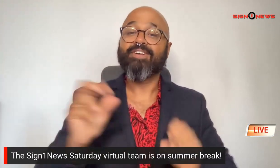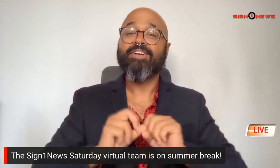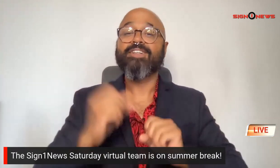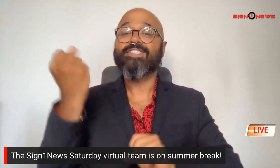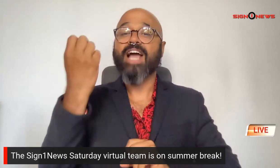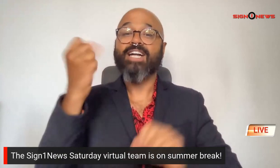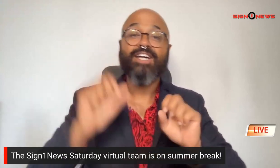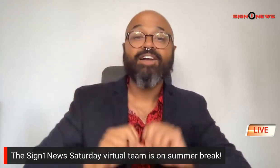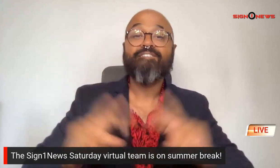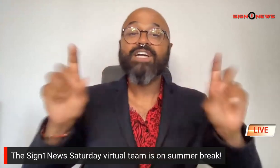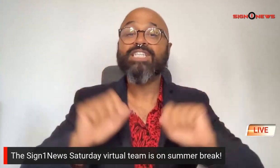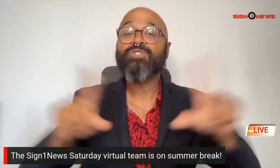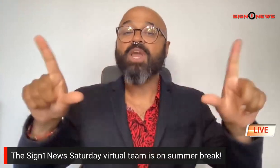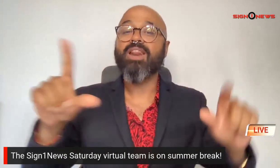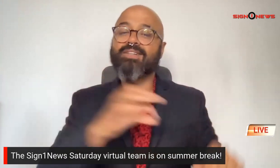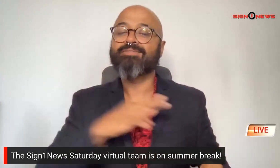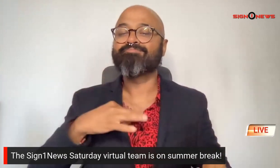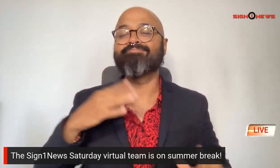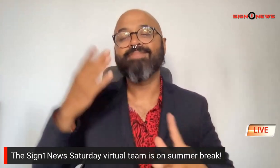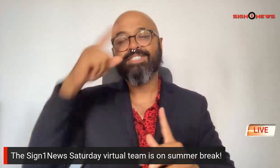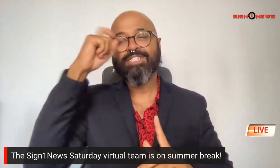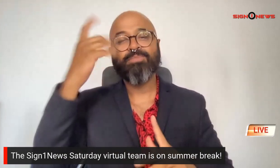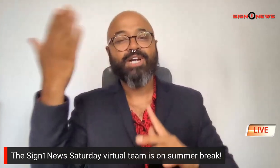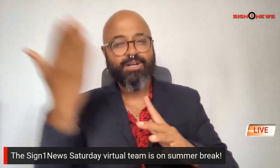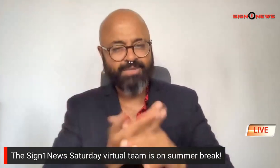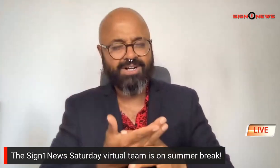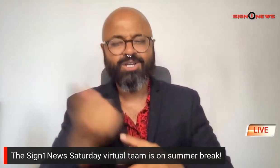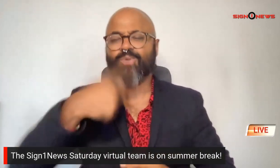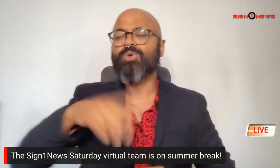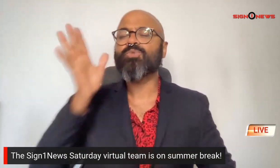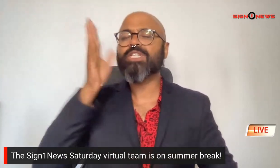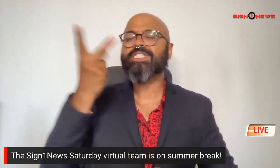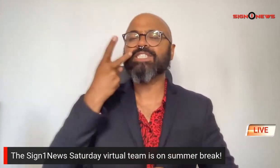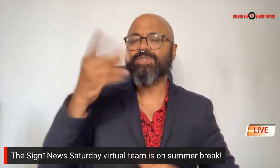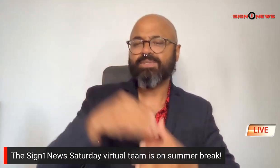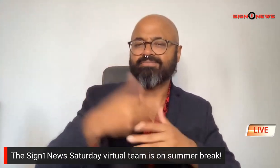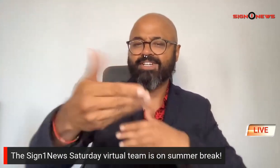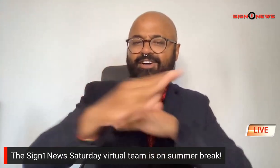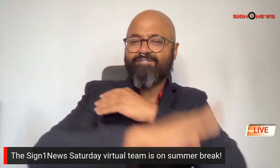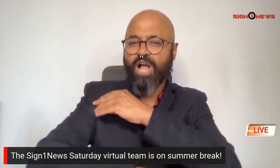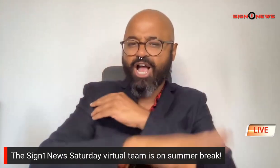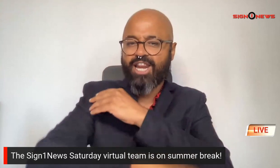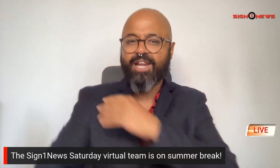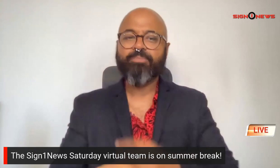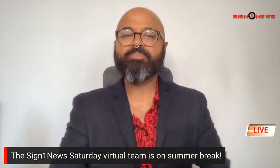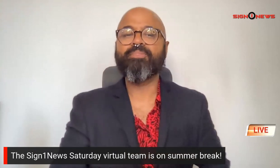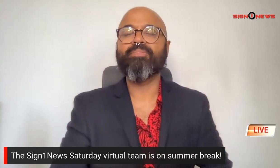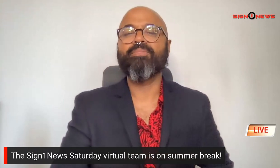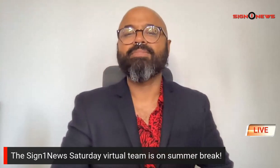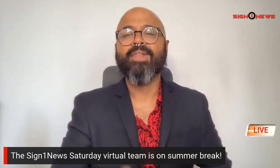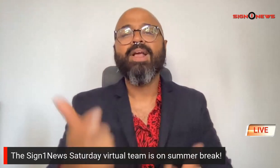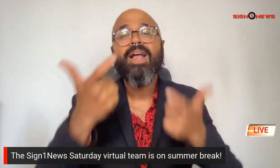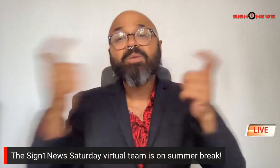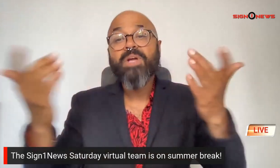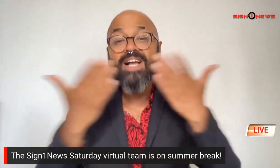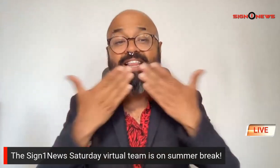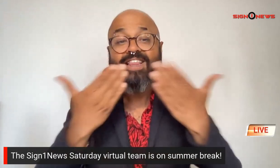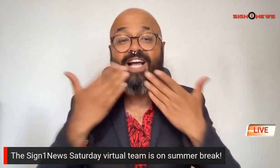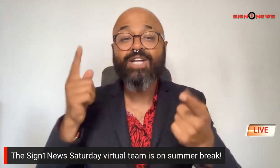show team is taking a break for the summer we will see you again in the fall a big thank you to our sign one news